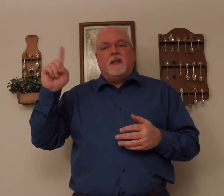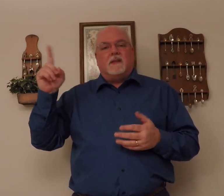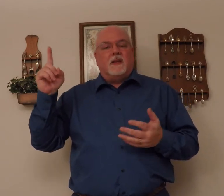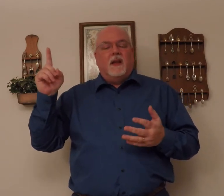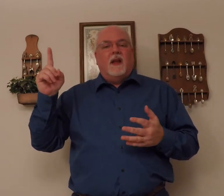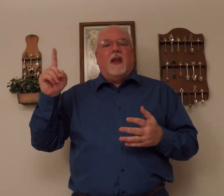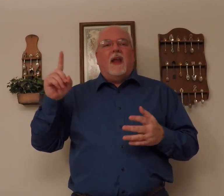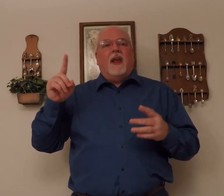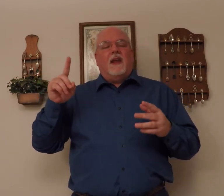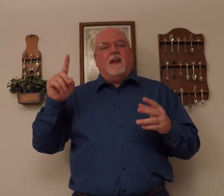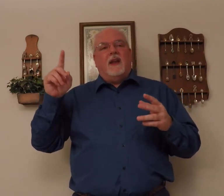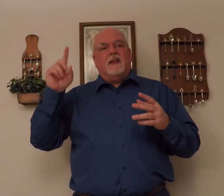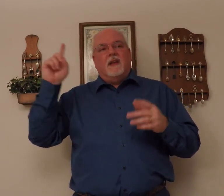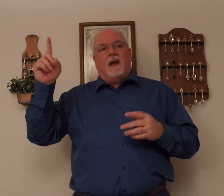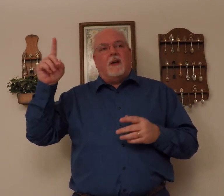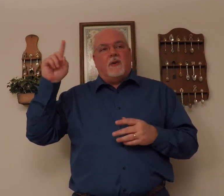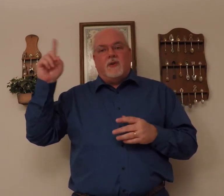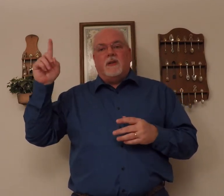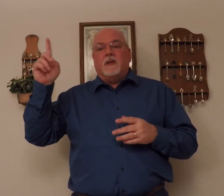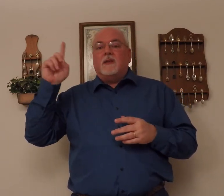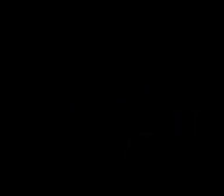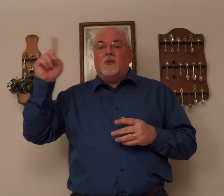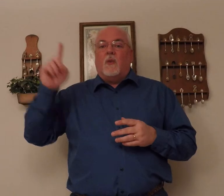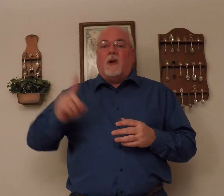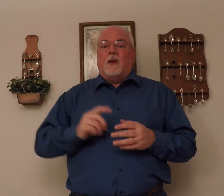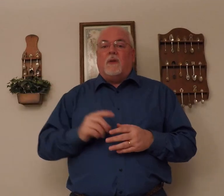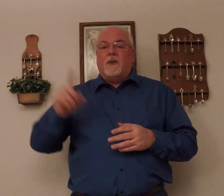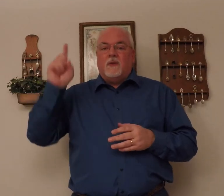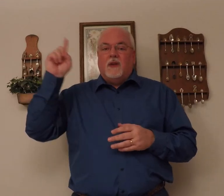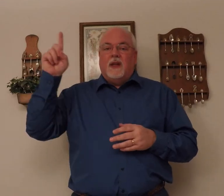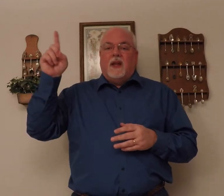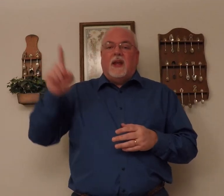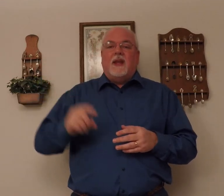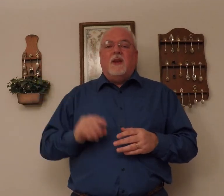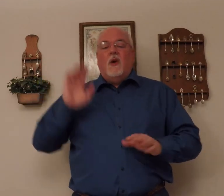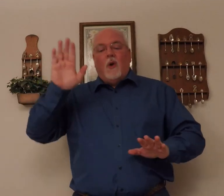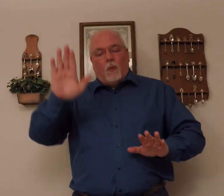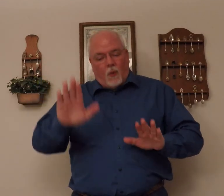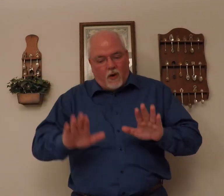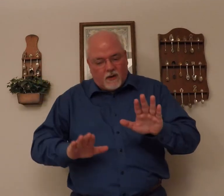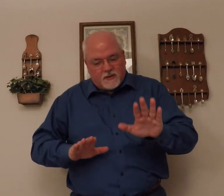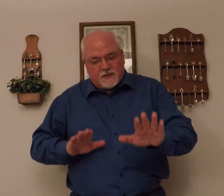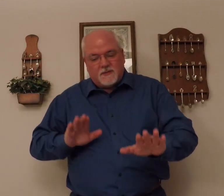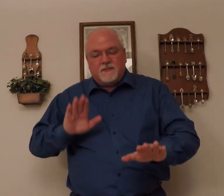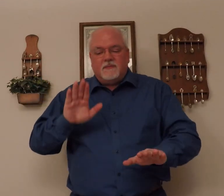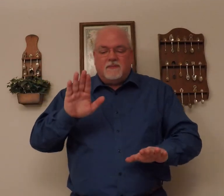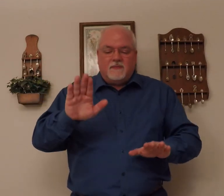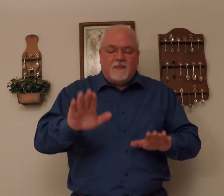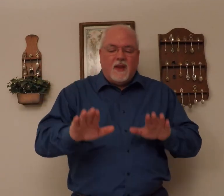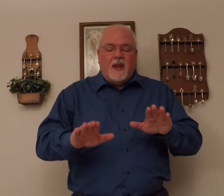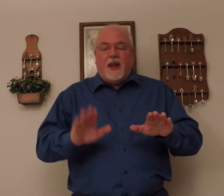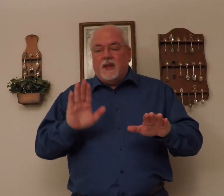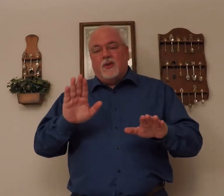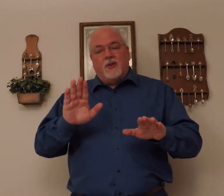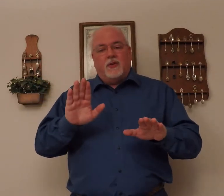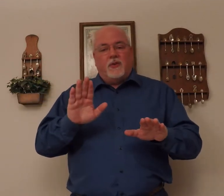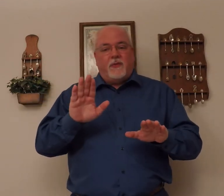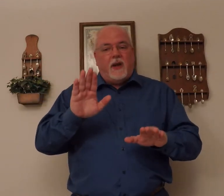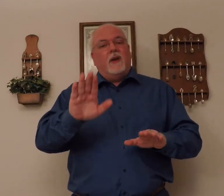is God or Jesus that is walking with you. He walks, and it's just your feet,